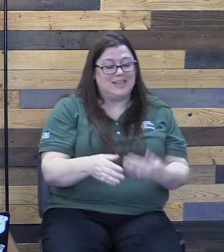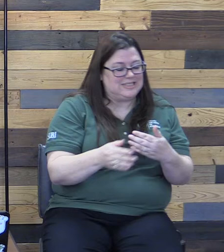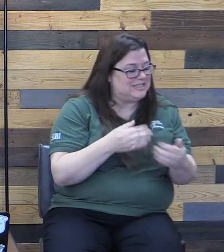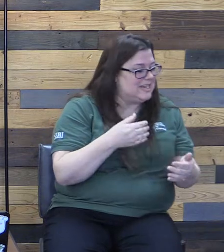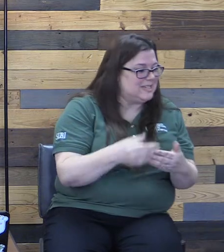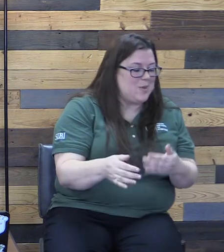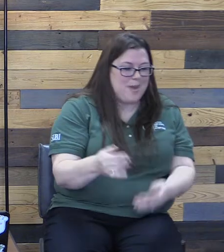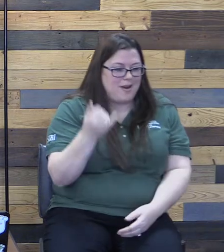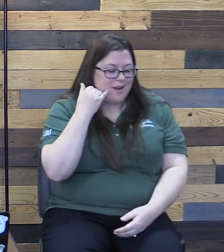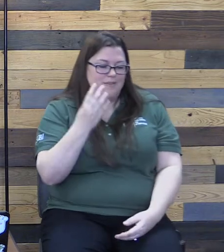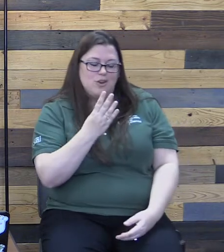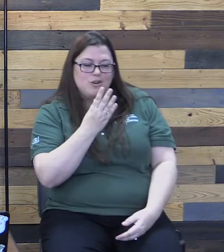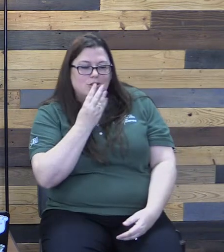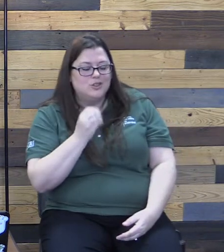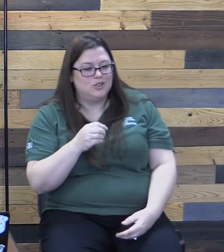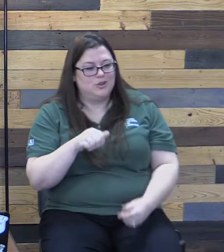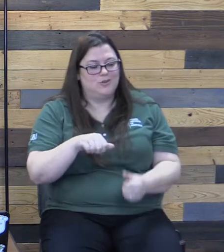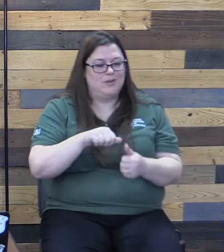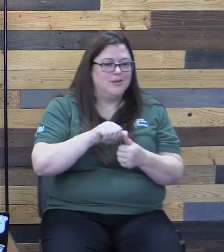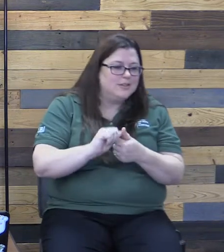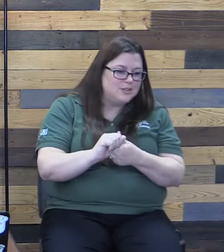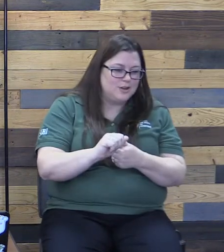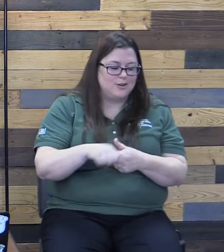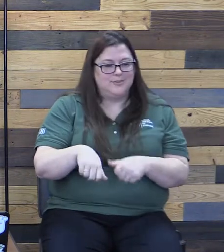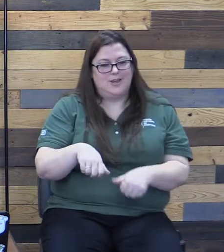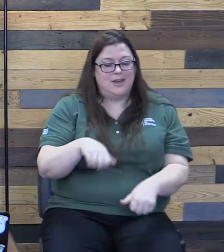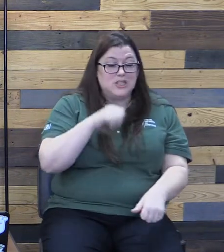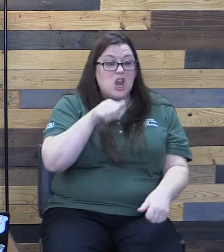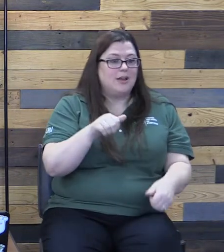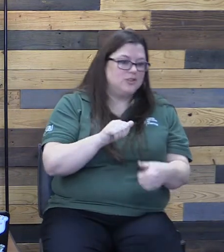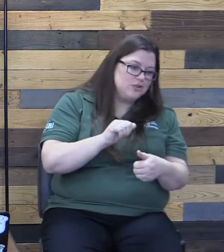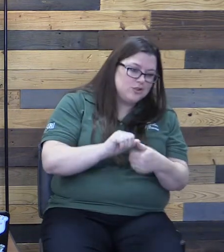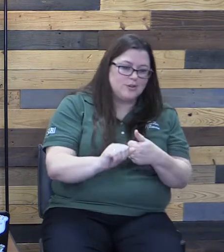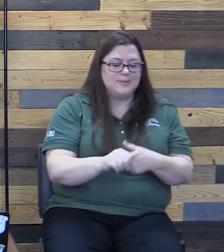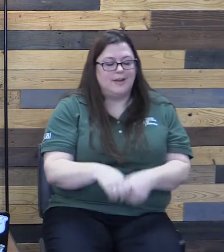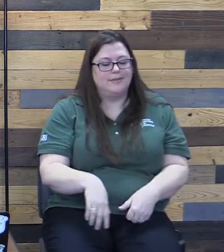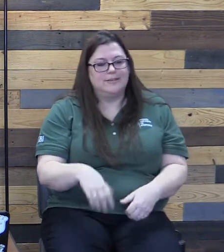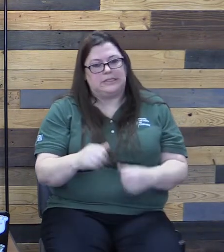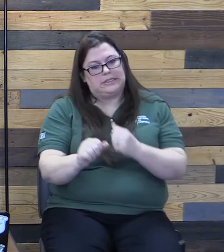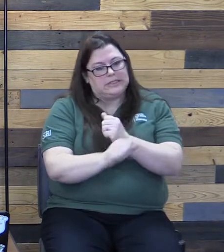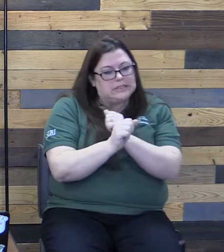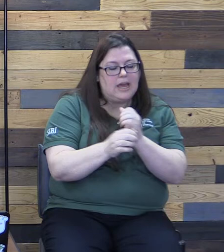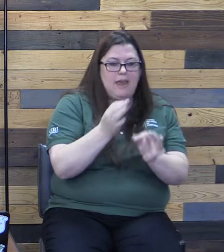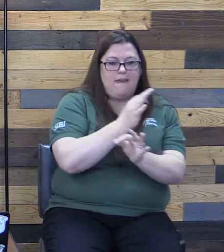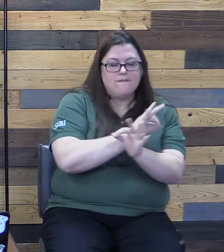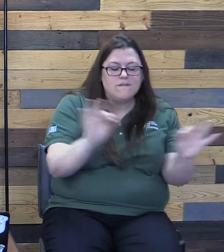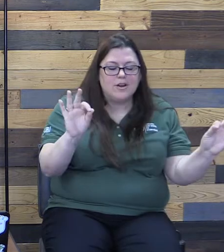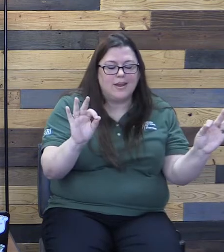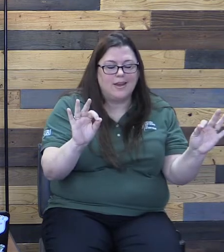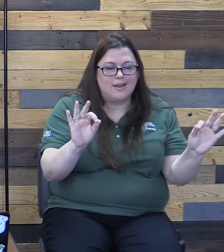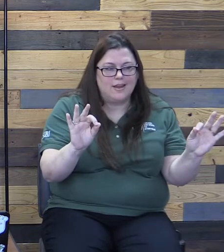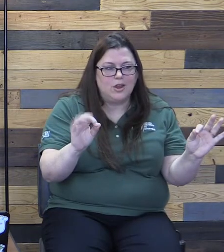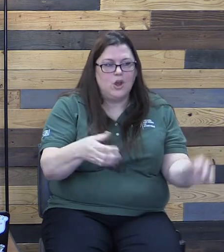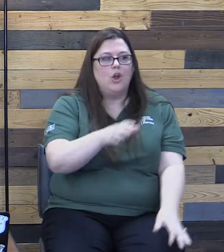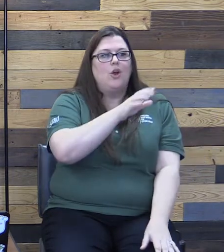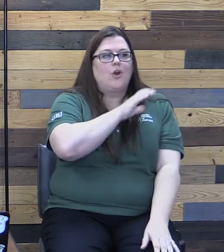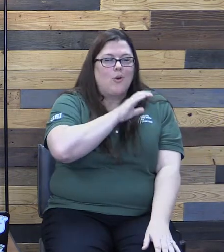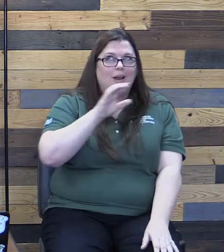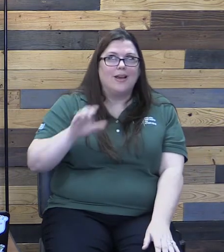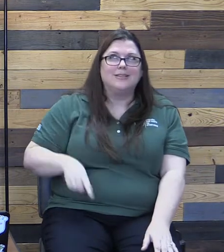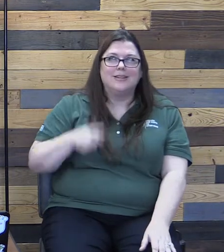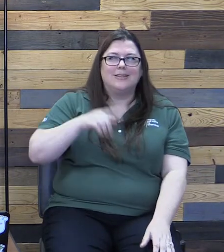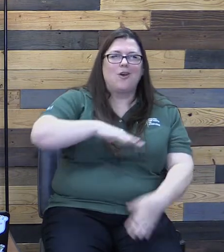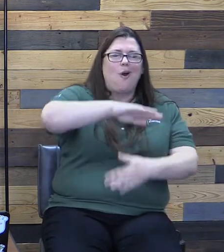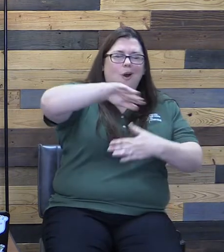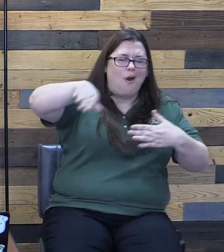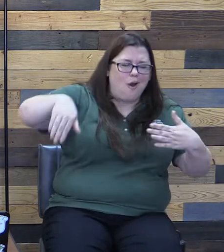circumcised, uncircumcised, barbaric, uncivilized, slave or free. Christ is all that matters. And he lives in